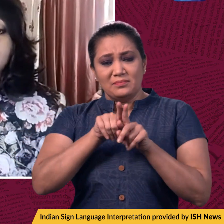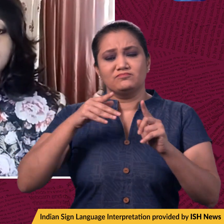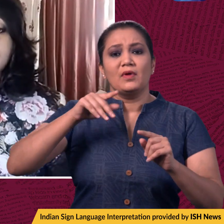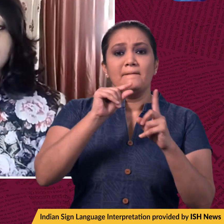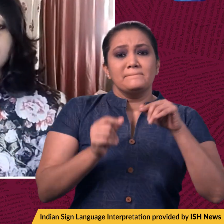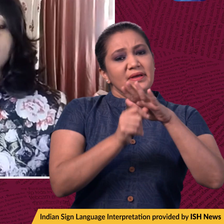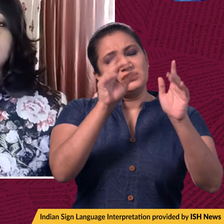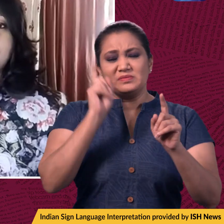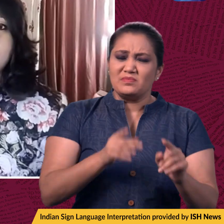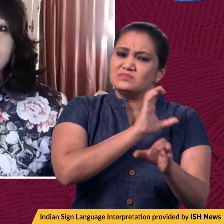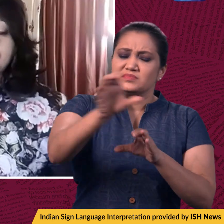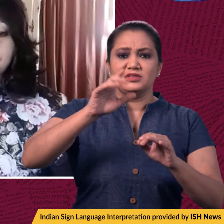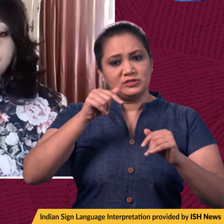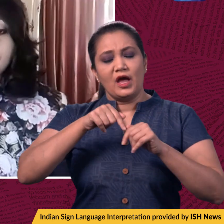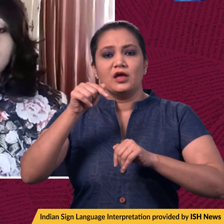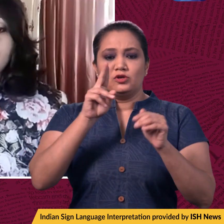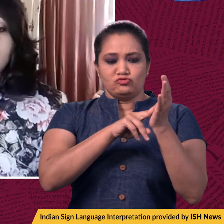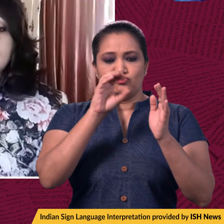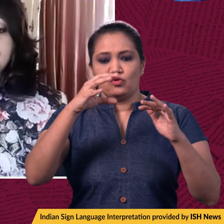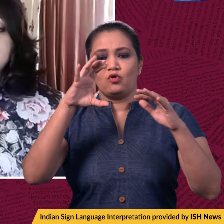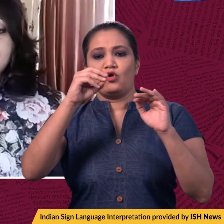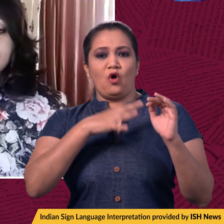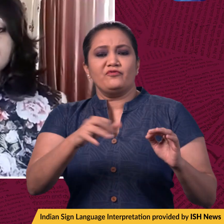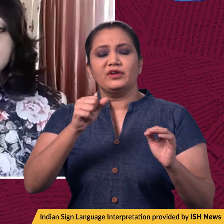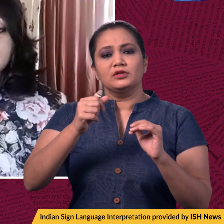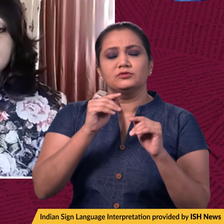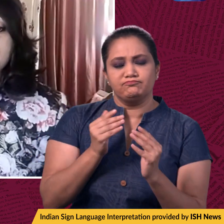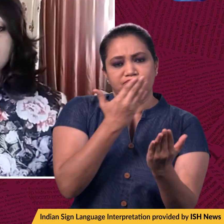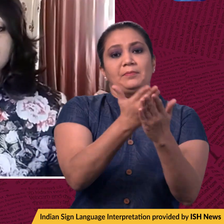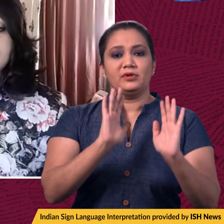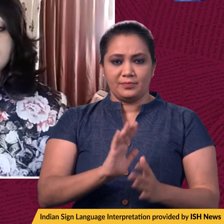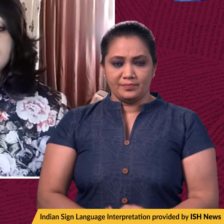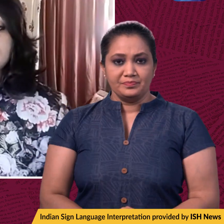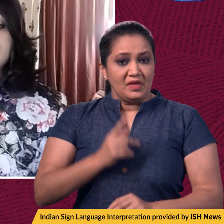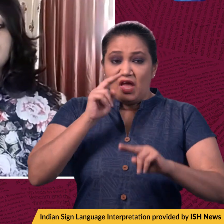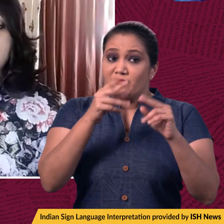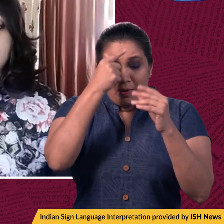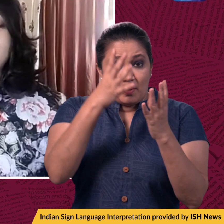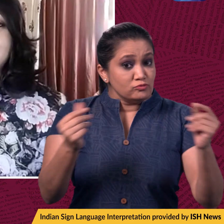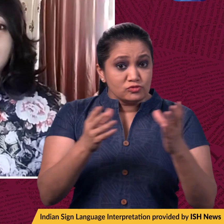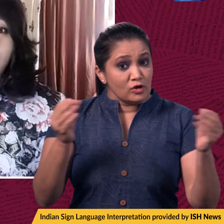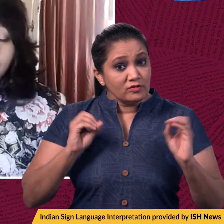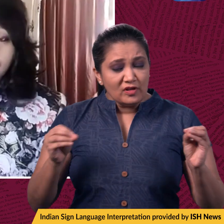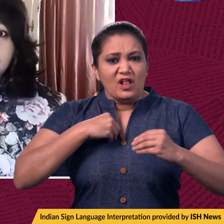to President Gotabaya Rajapaksha if it fails to take steps to address the concerns of the public facing hardships